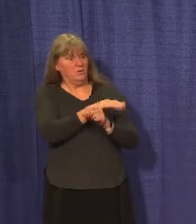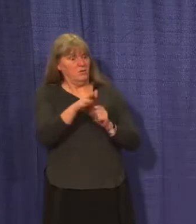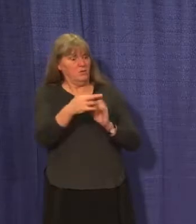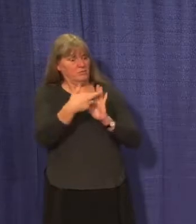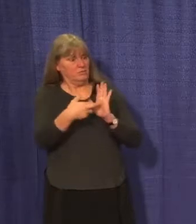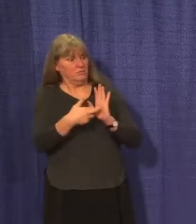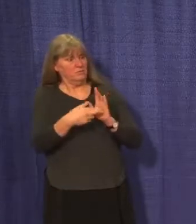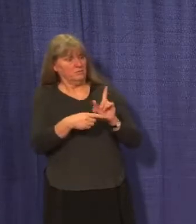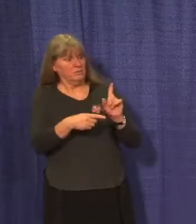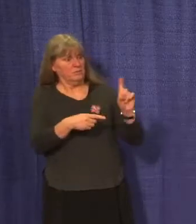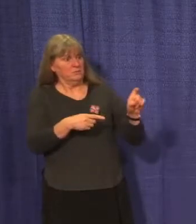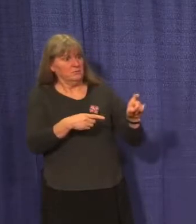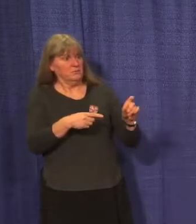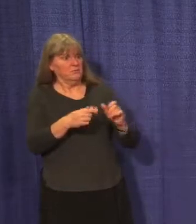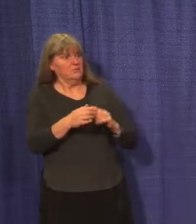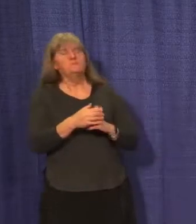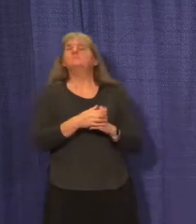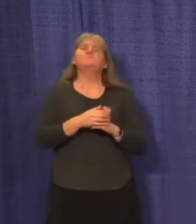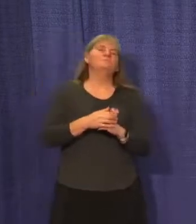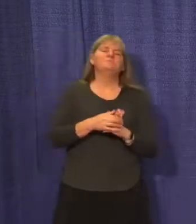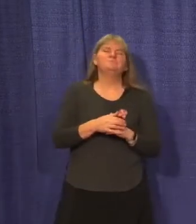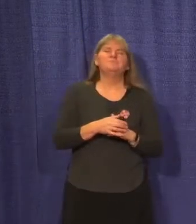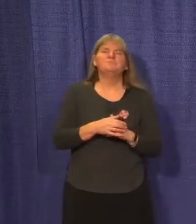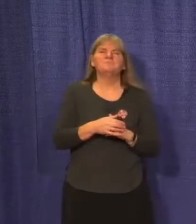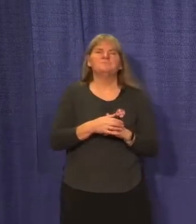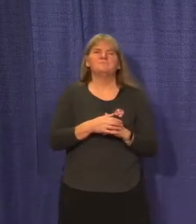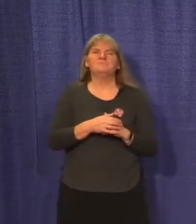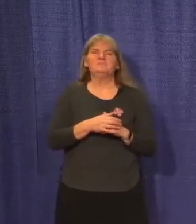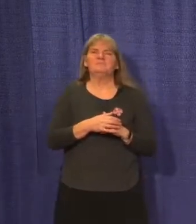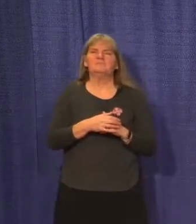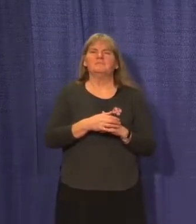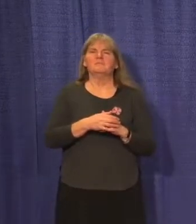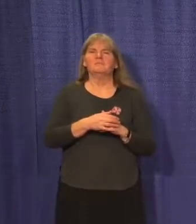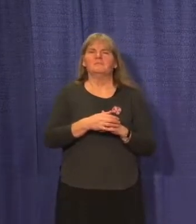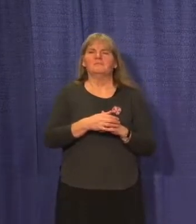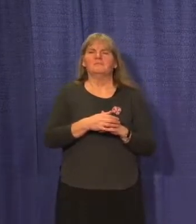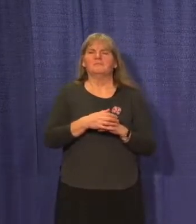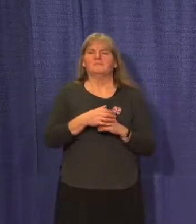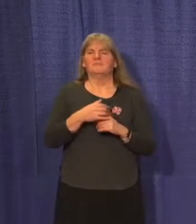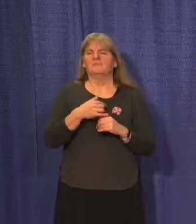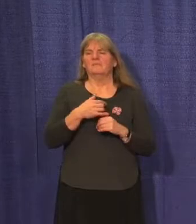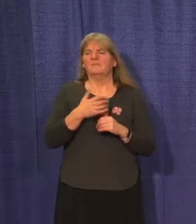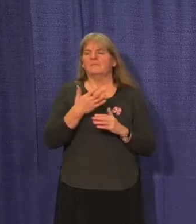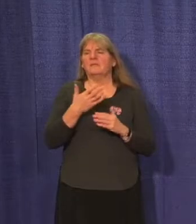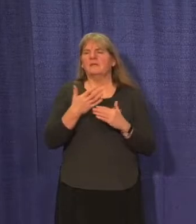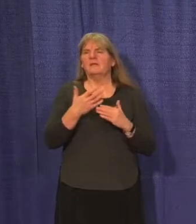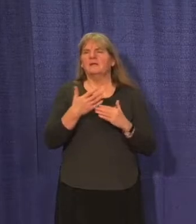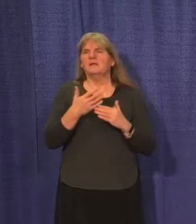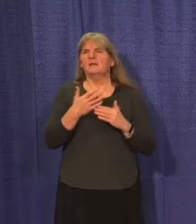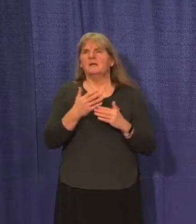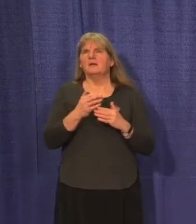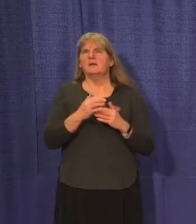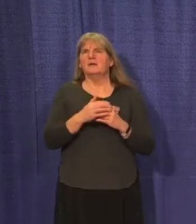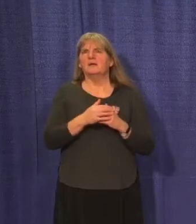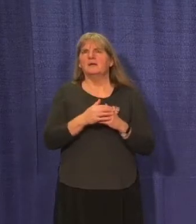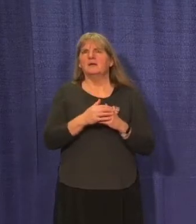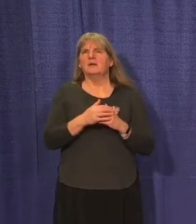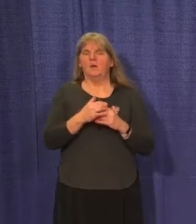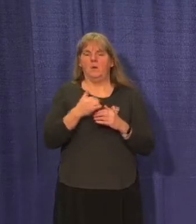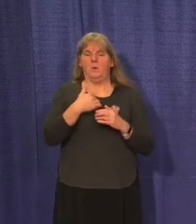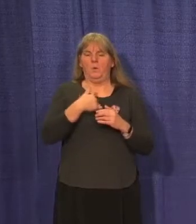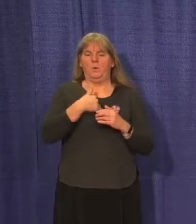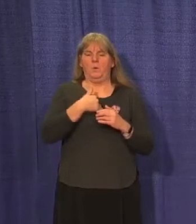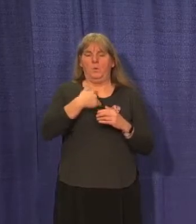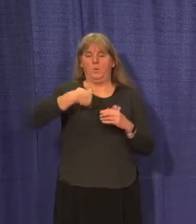you know I think it might be just worthwhile kind of going over how how we provide